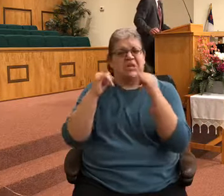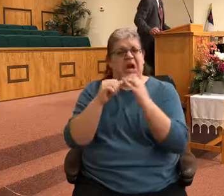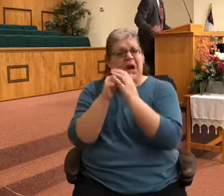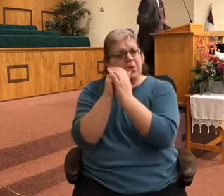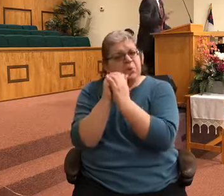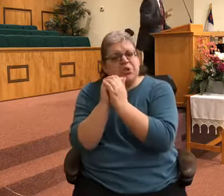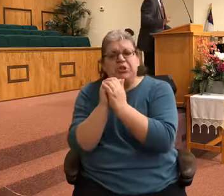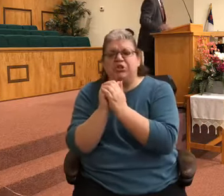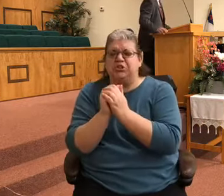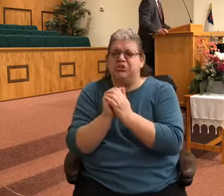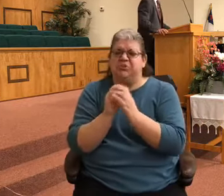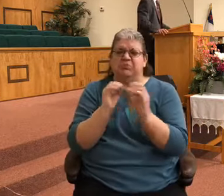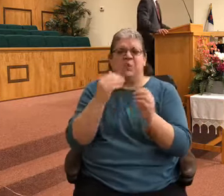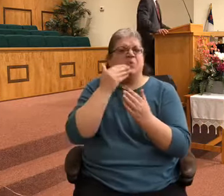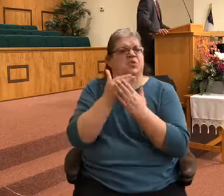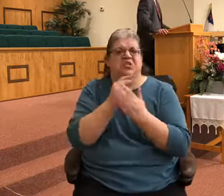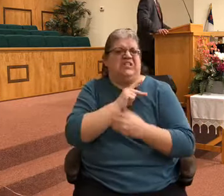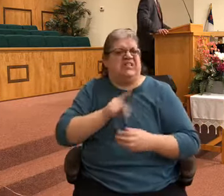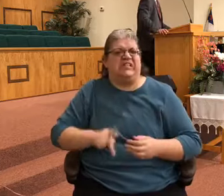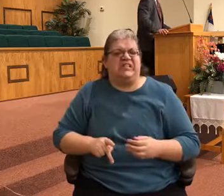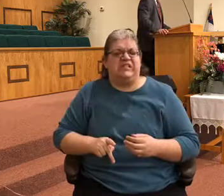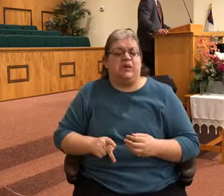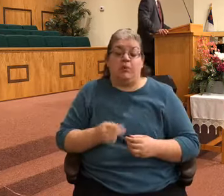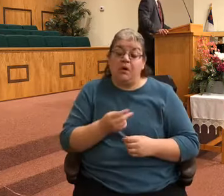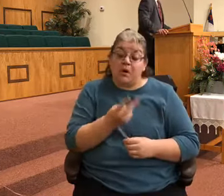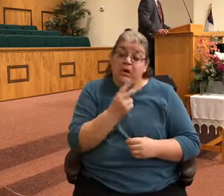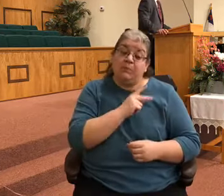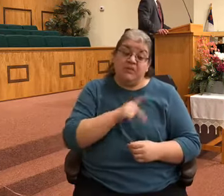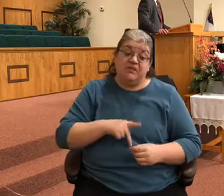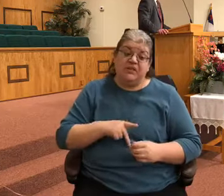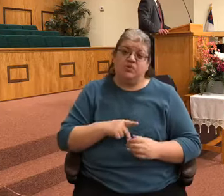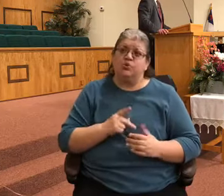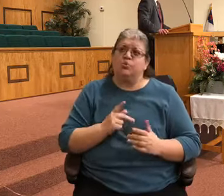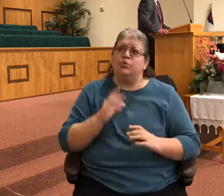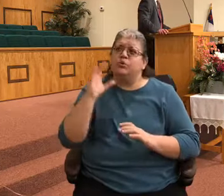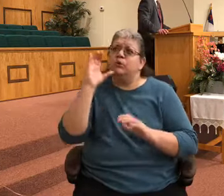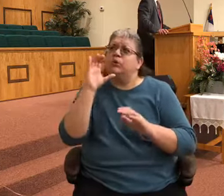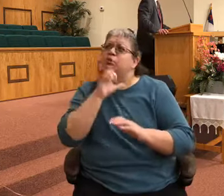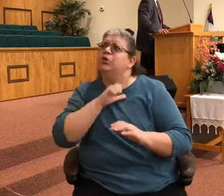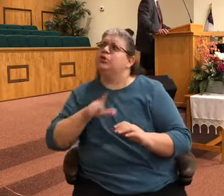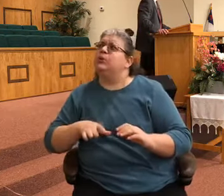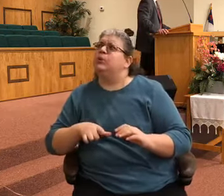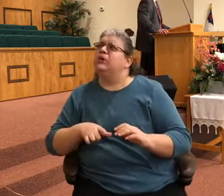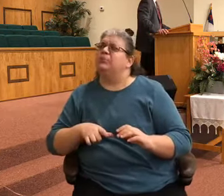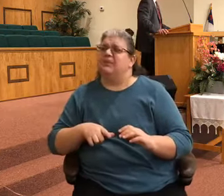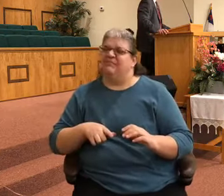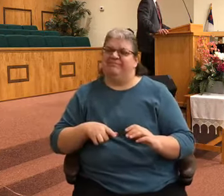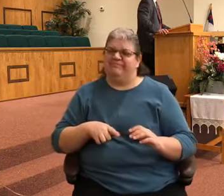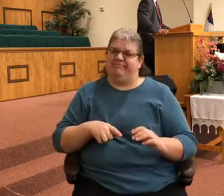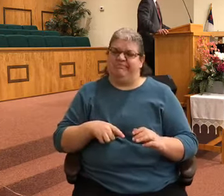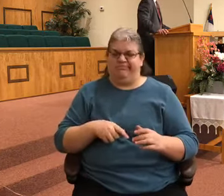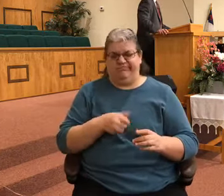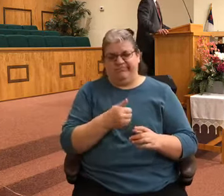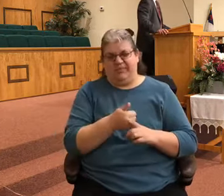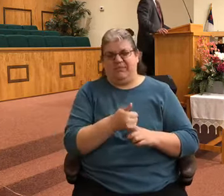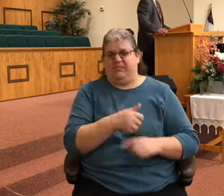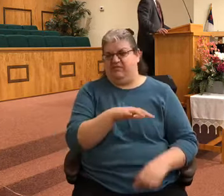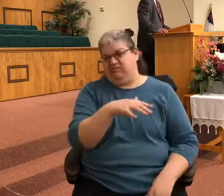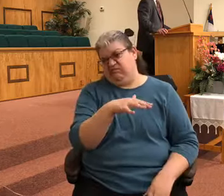kings who sought the Lord, but not enough to qualify them as great kings, okay? You may know some people